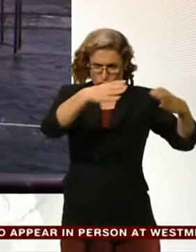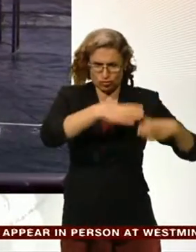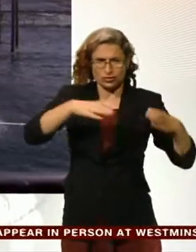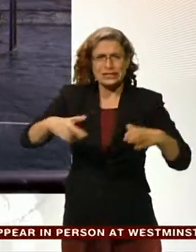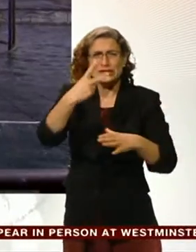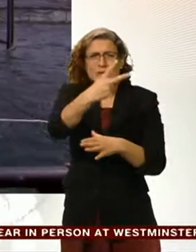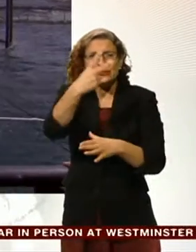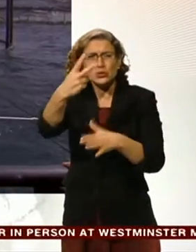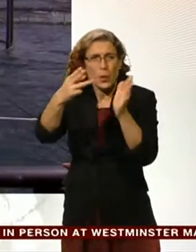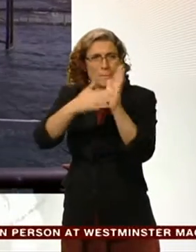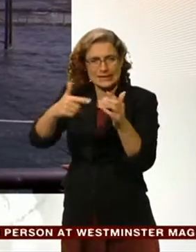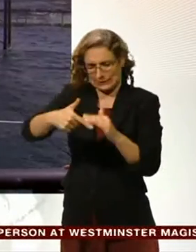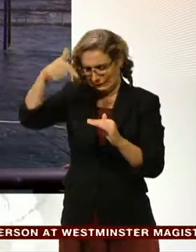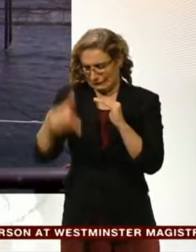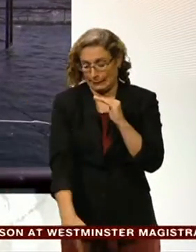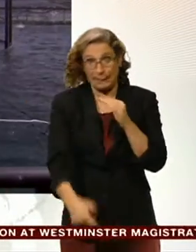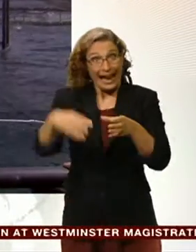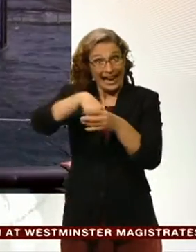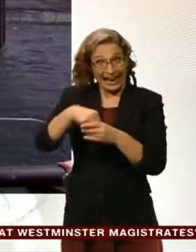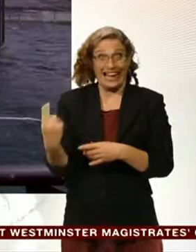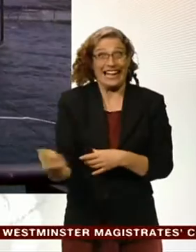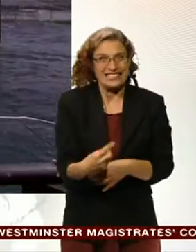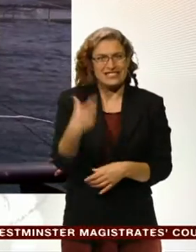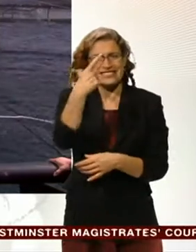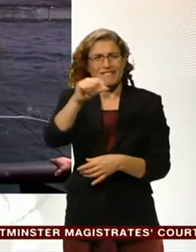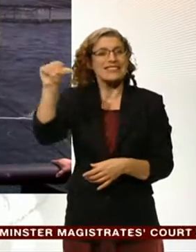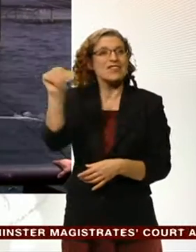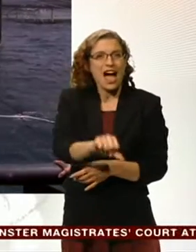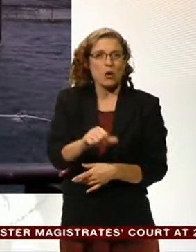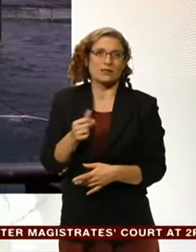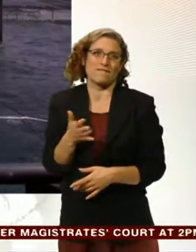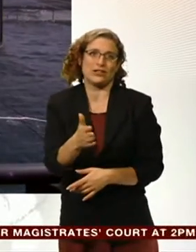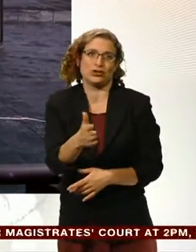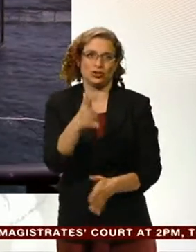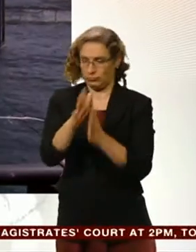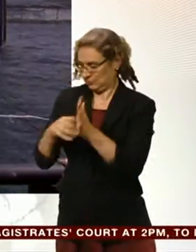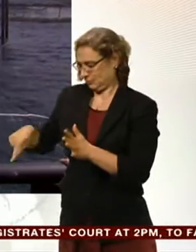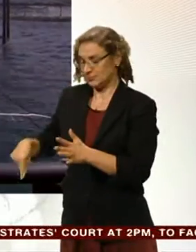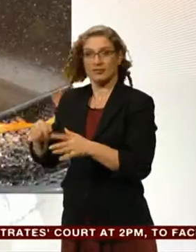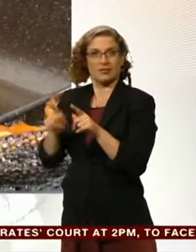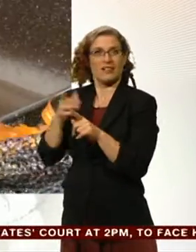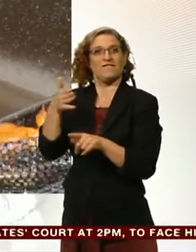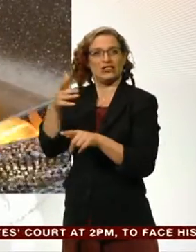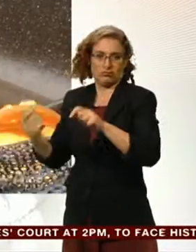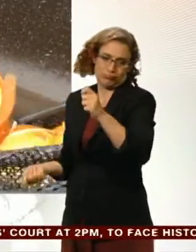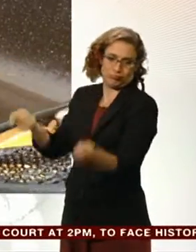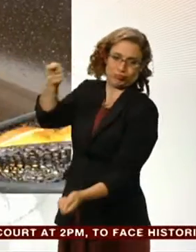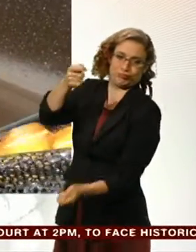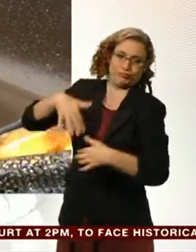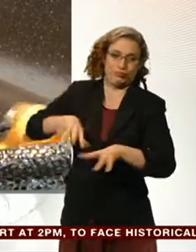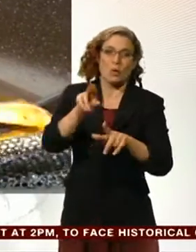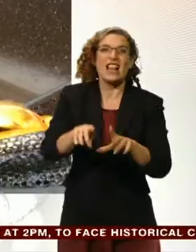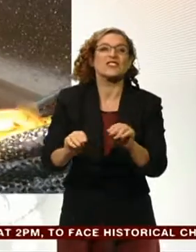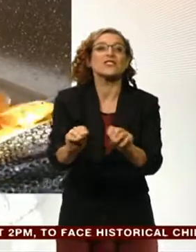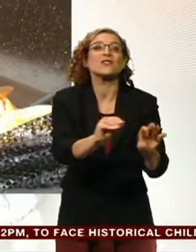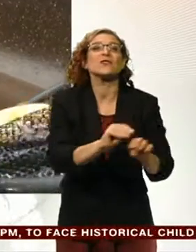deep and has about 70,000 fish. And the team will just pour in the cleaner wrasse and they will start eating the sea lice, which would